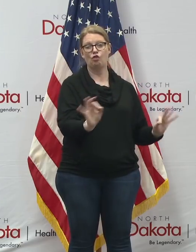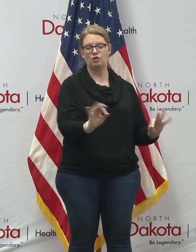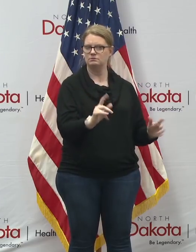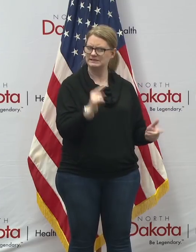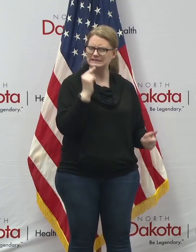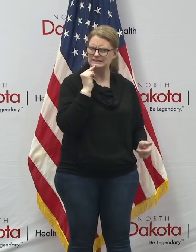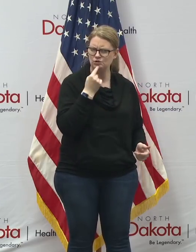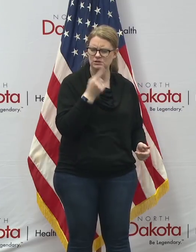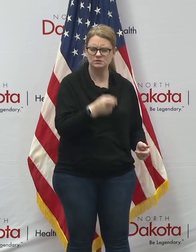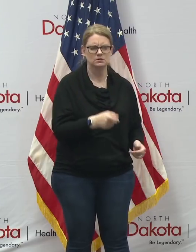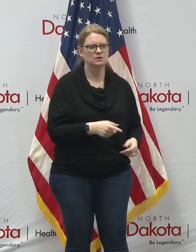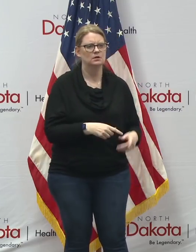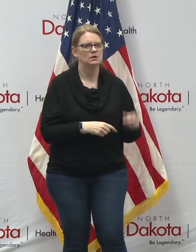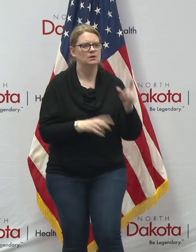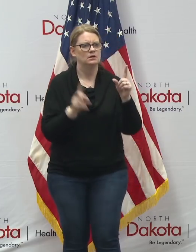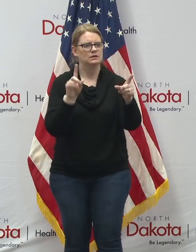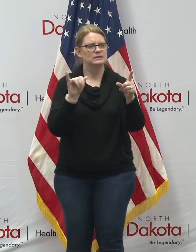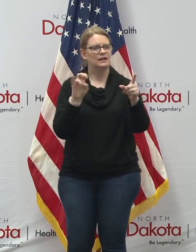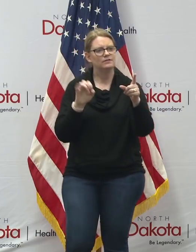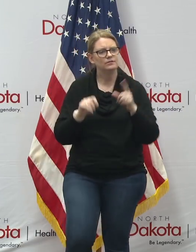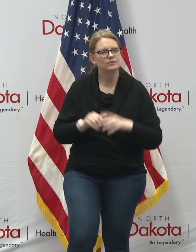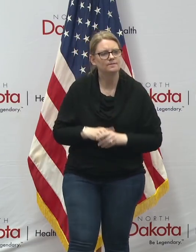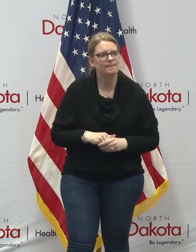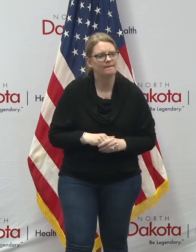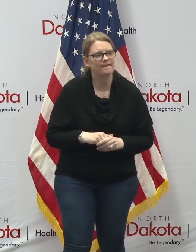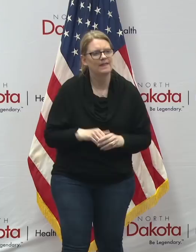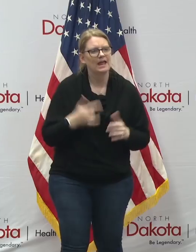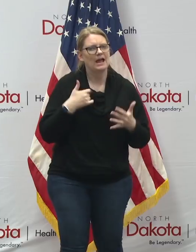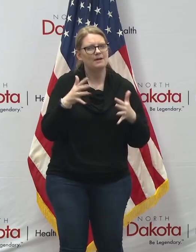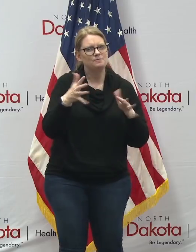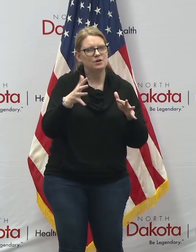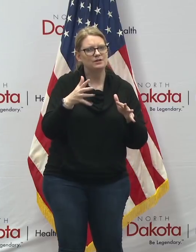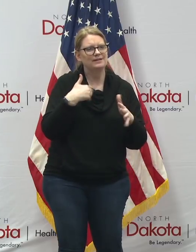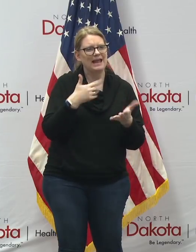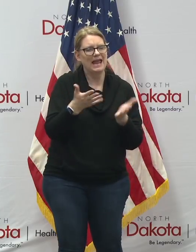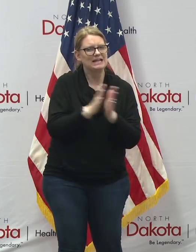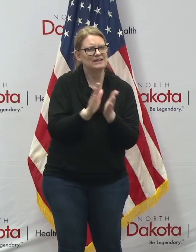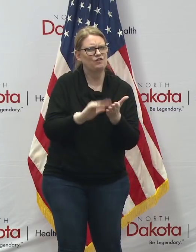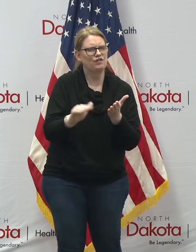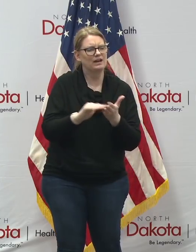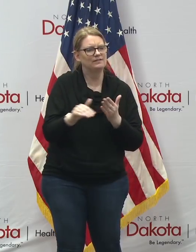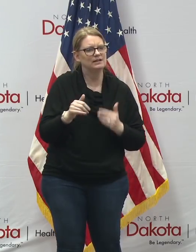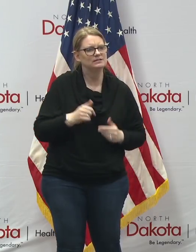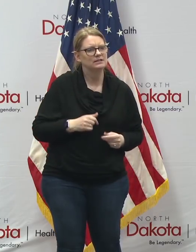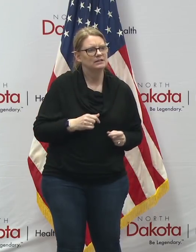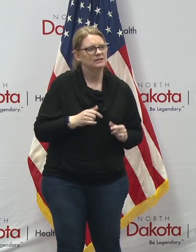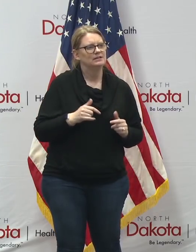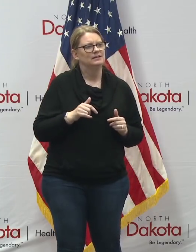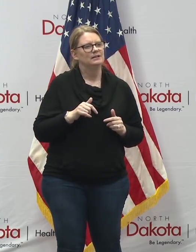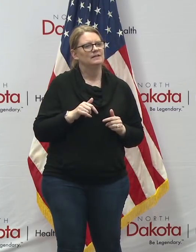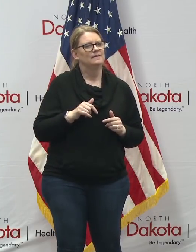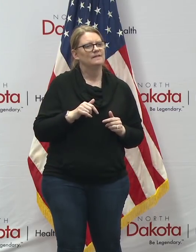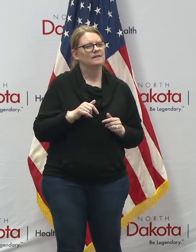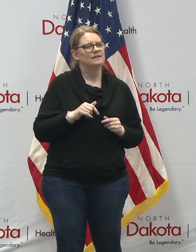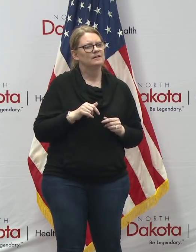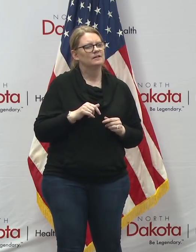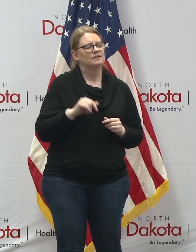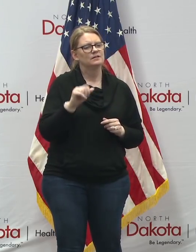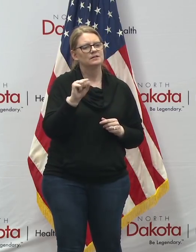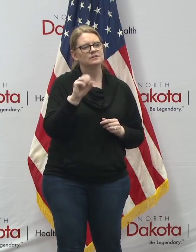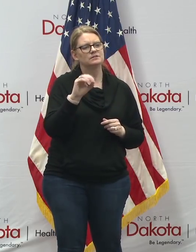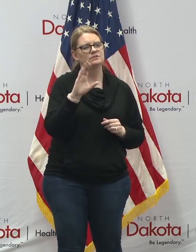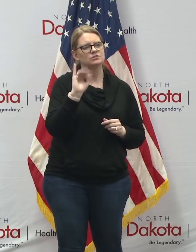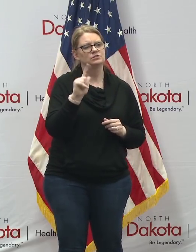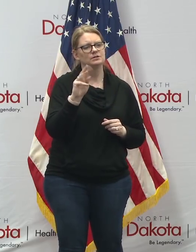give me for this one when it comes to social you're asking for forgiveness before i even ask the question but when it comes to